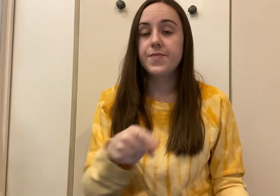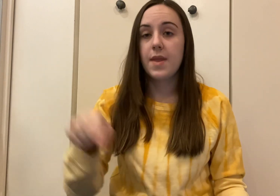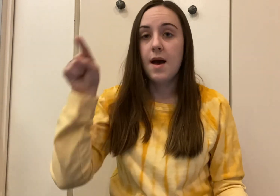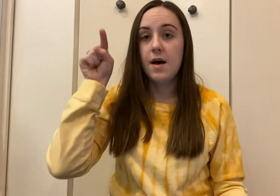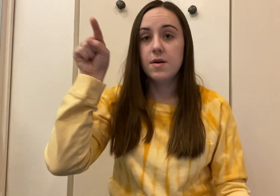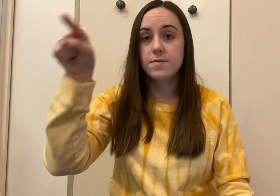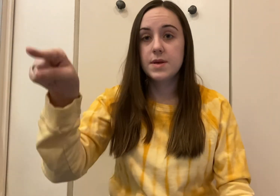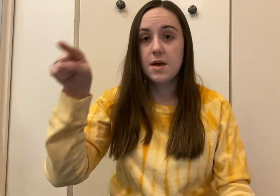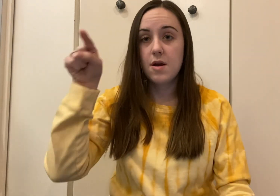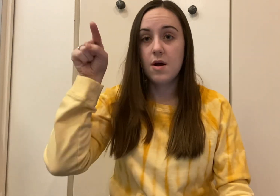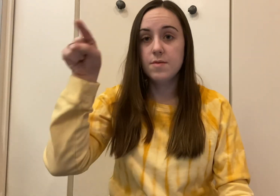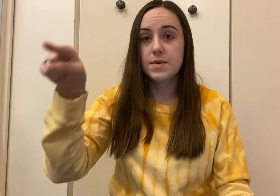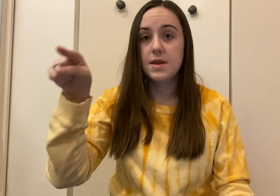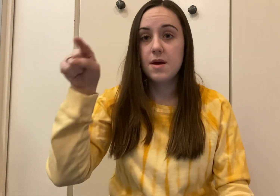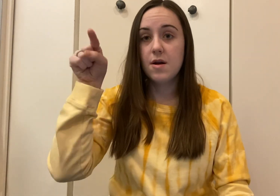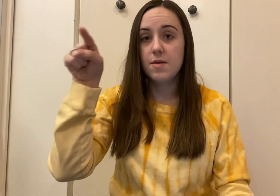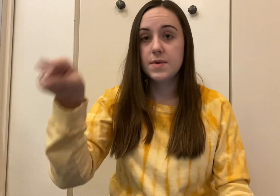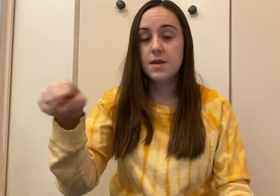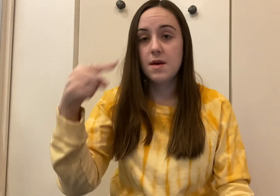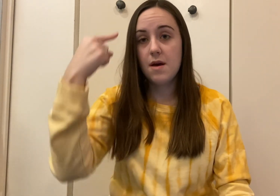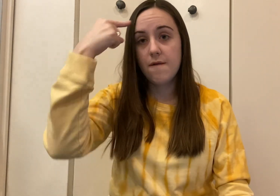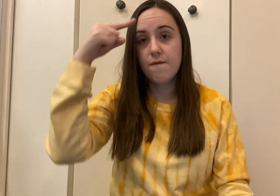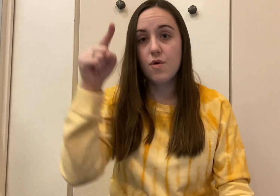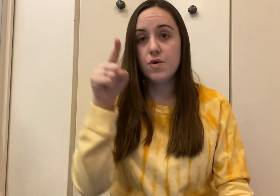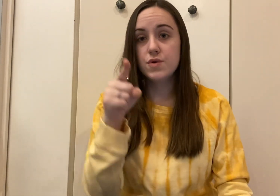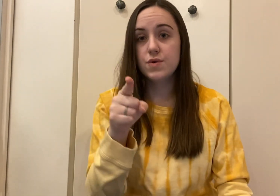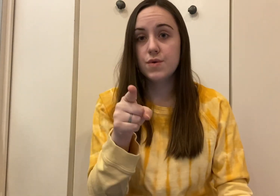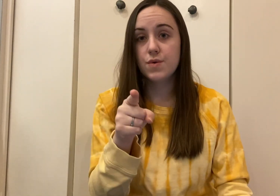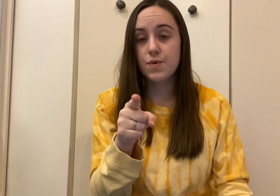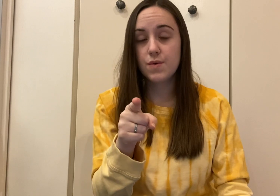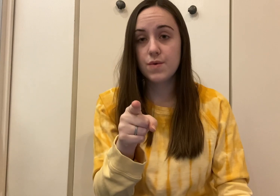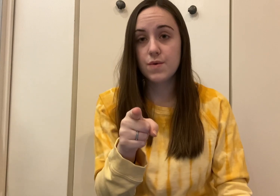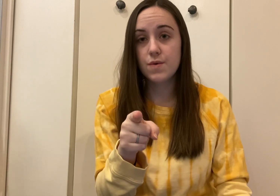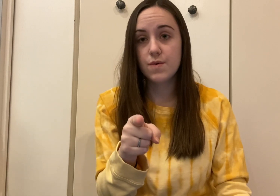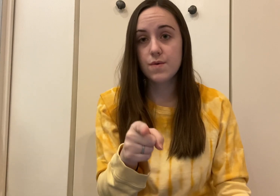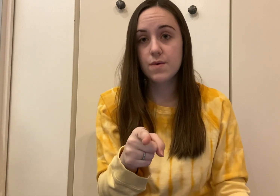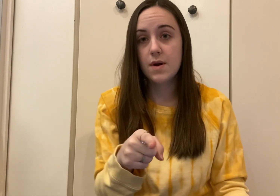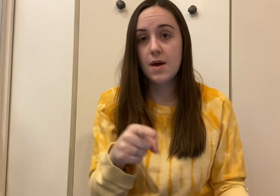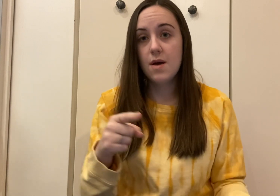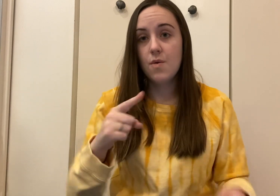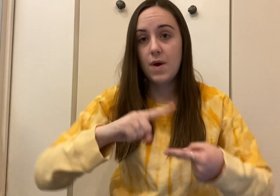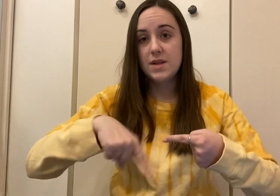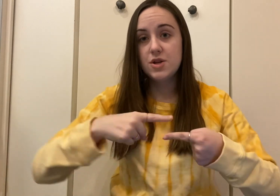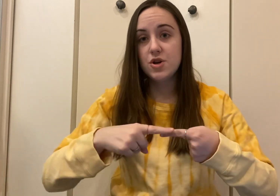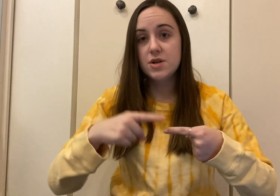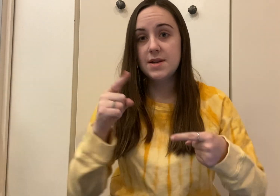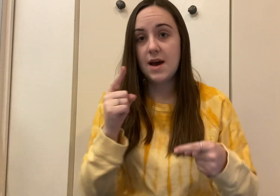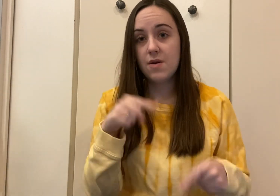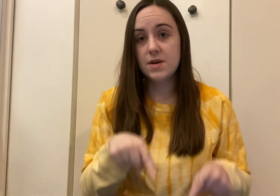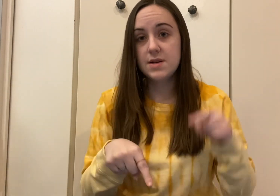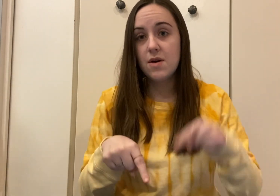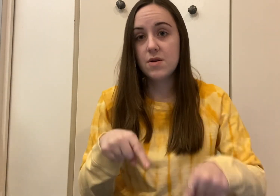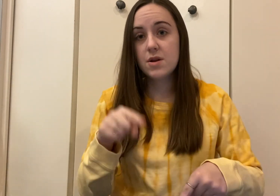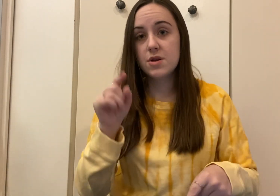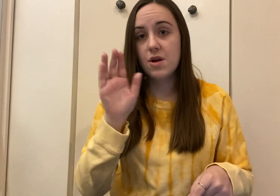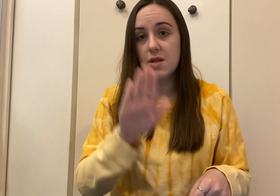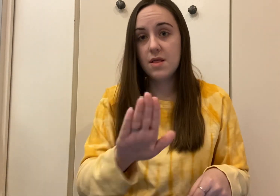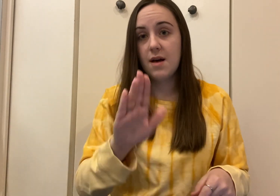I'll be there, I'll be there, I'll be there for you When you're down and down, you look?